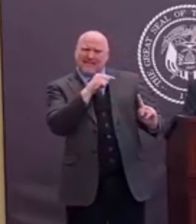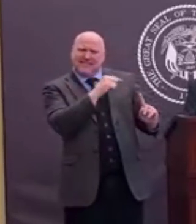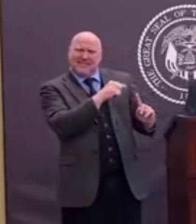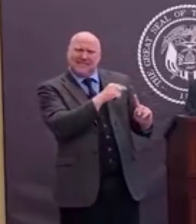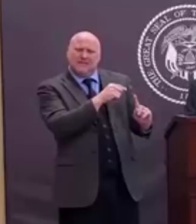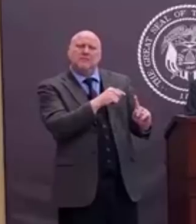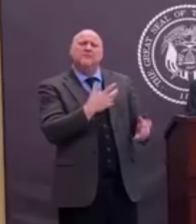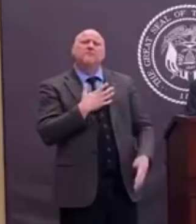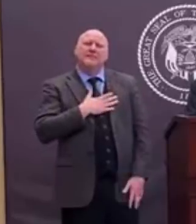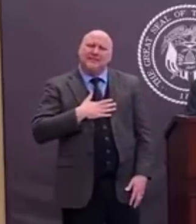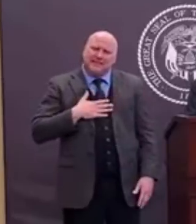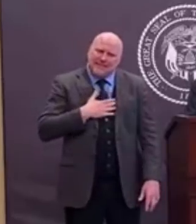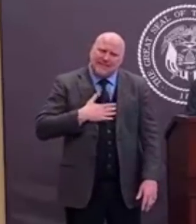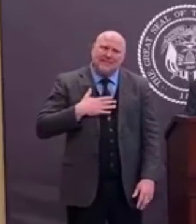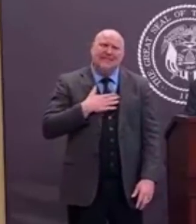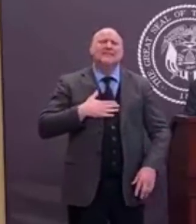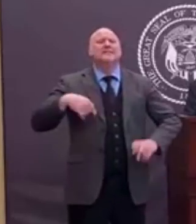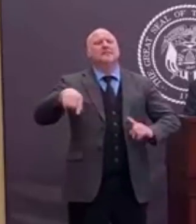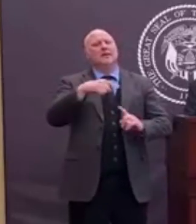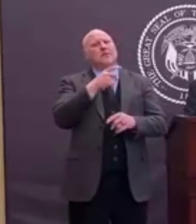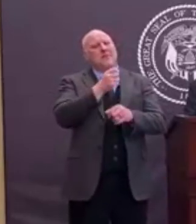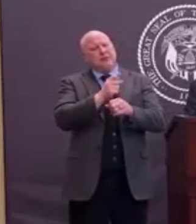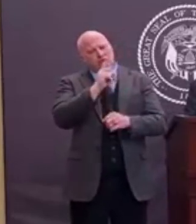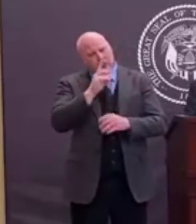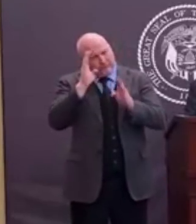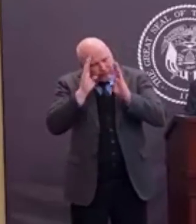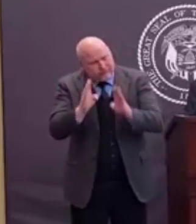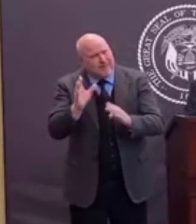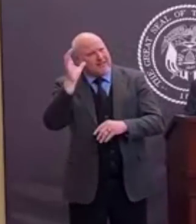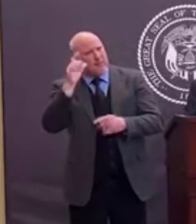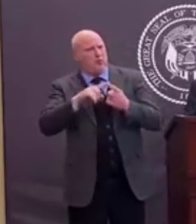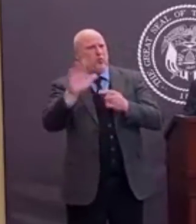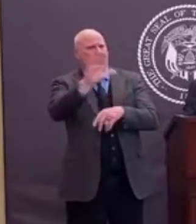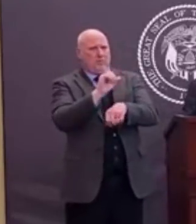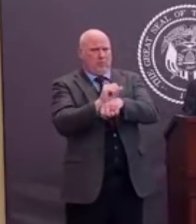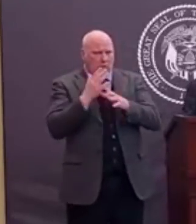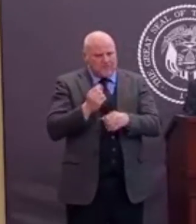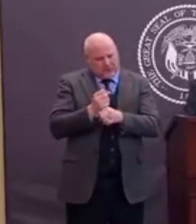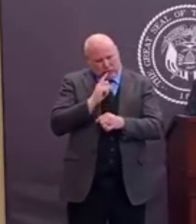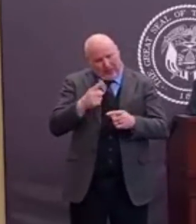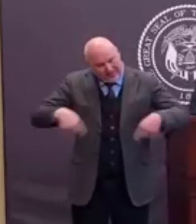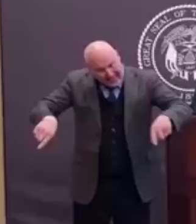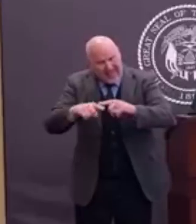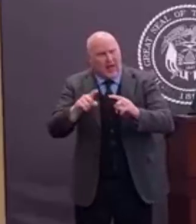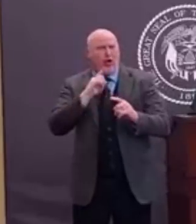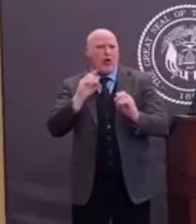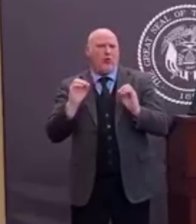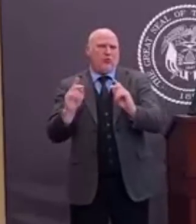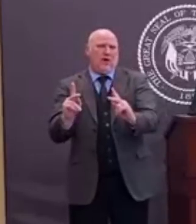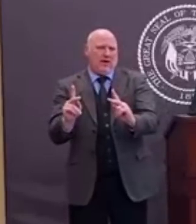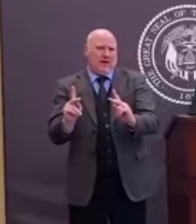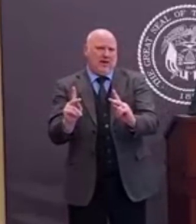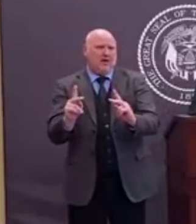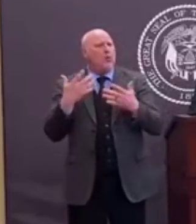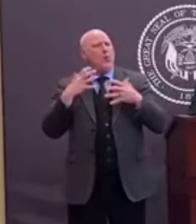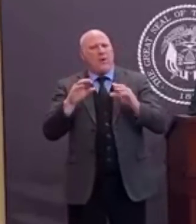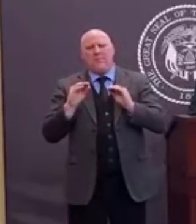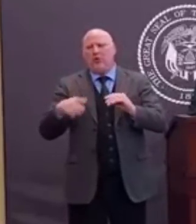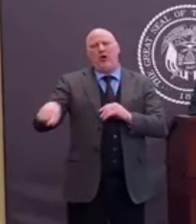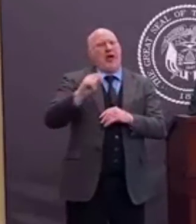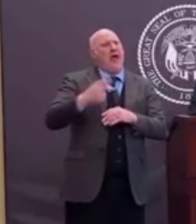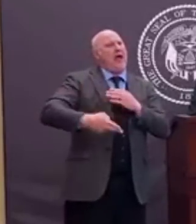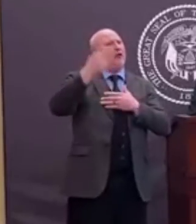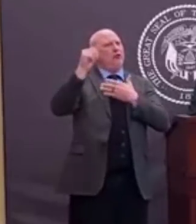put into an environment that will protect them, that they don't risk their health. And again, we slow down the spread of this